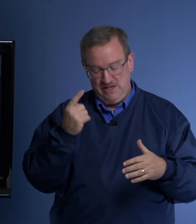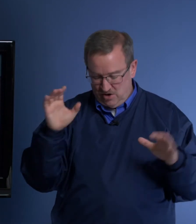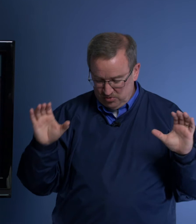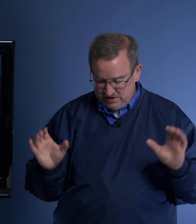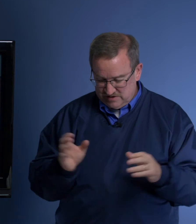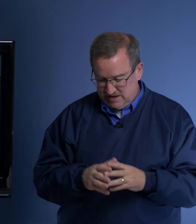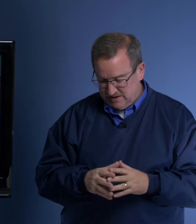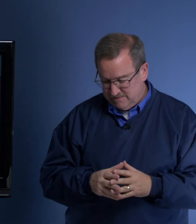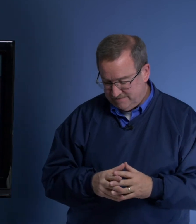he always did.